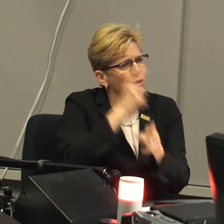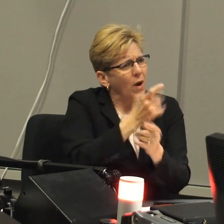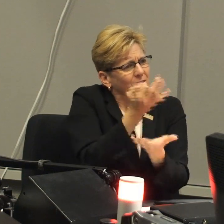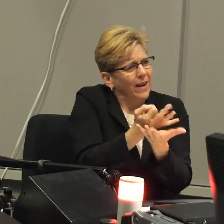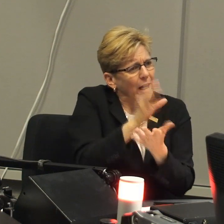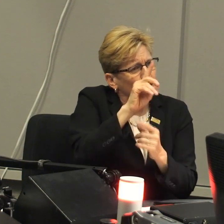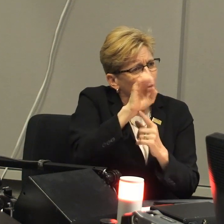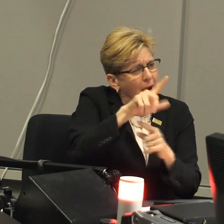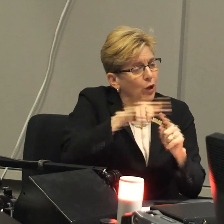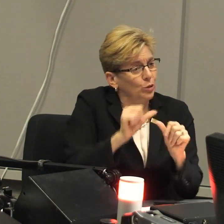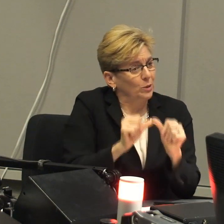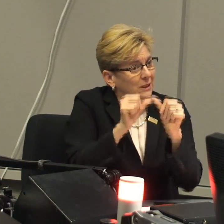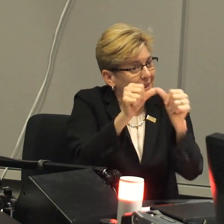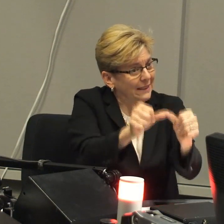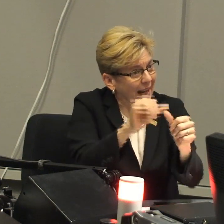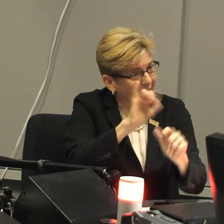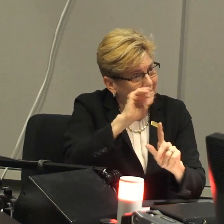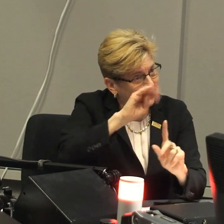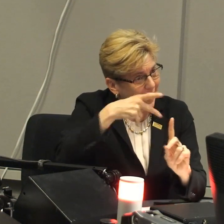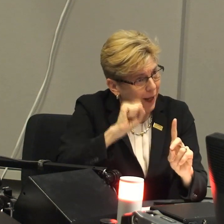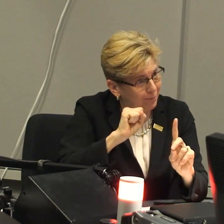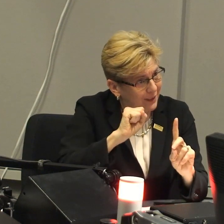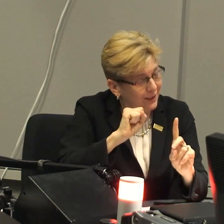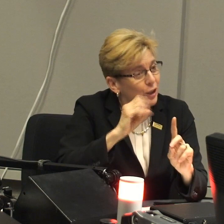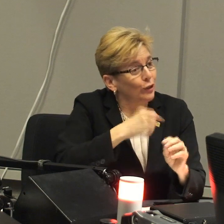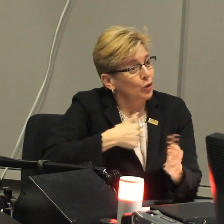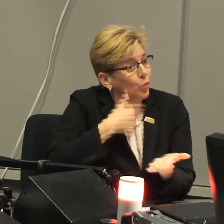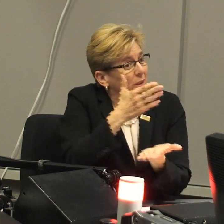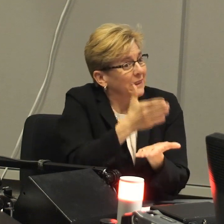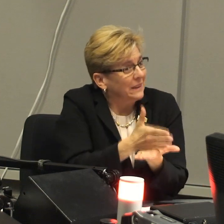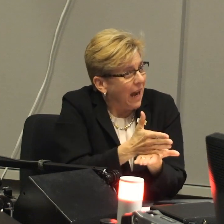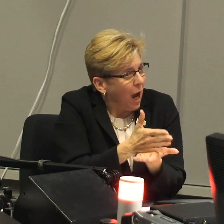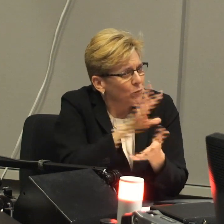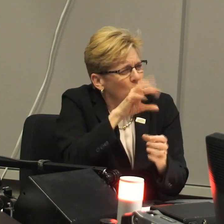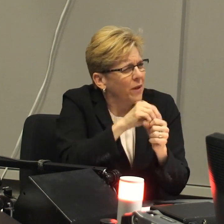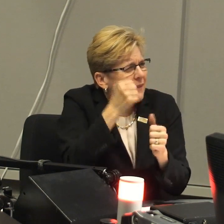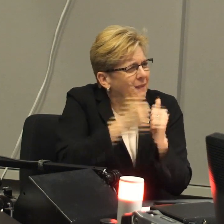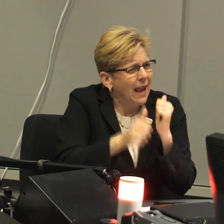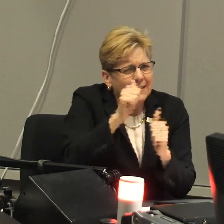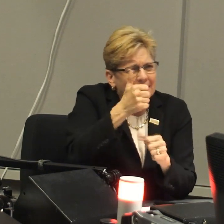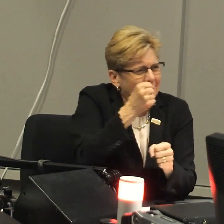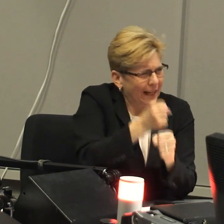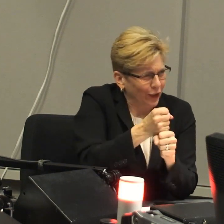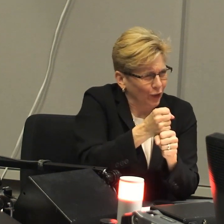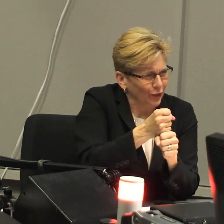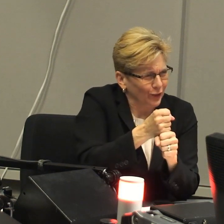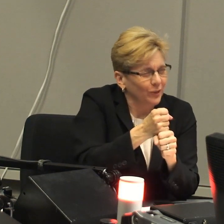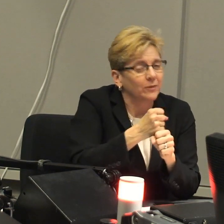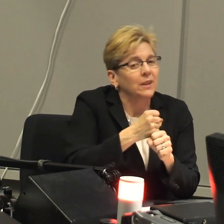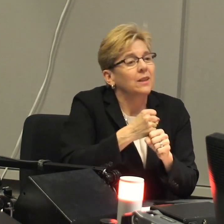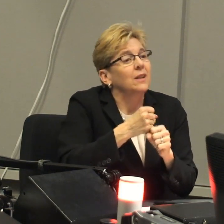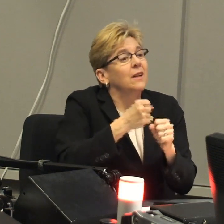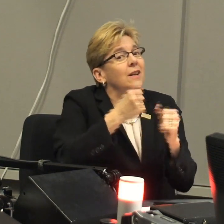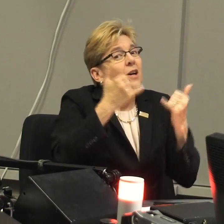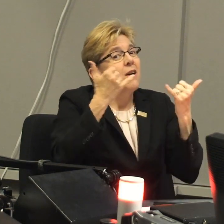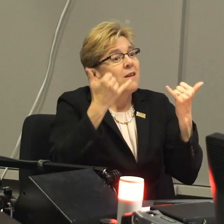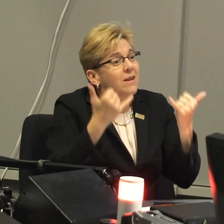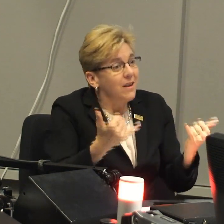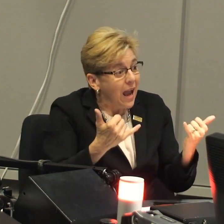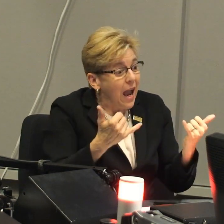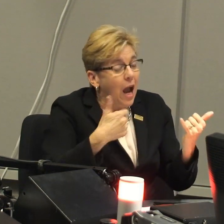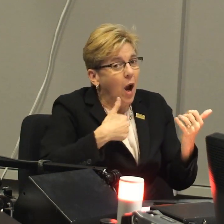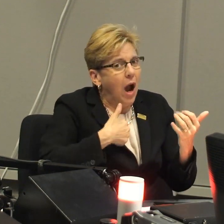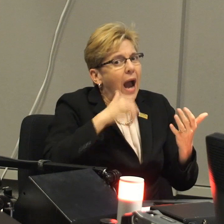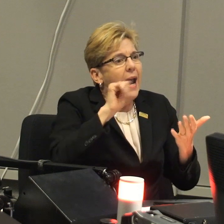point, Gallaudet had a hard time having the right financial model to sustain those camps. And so we stopped offering them within the last 10